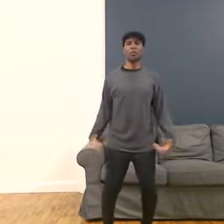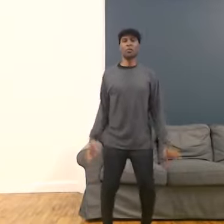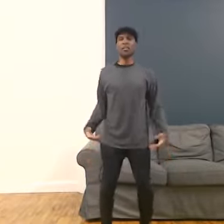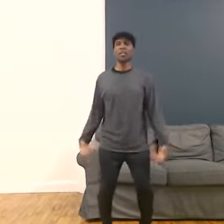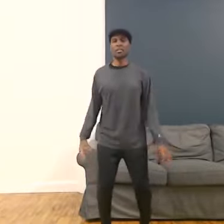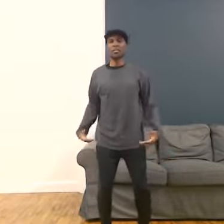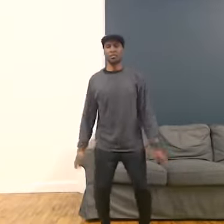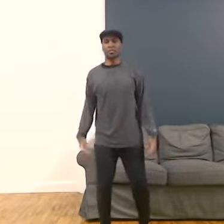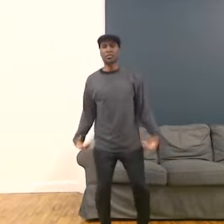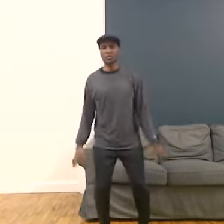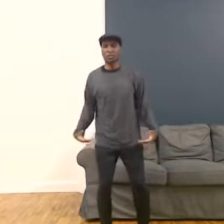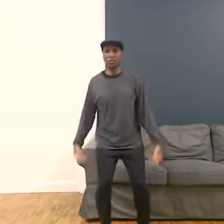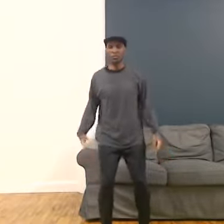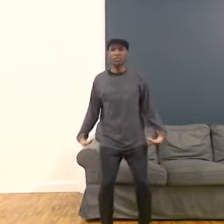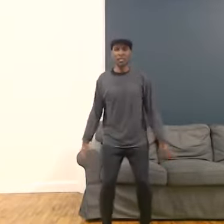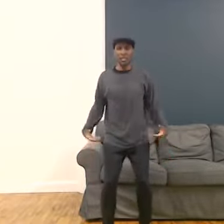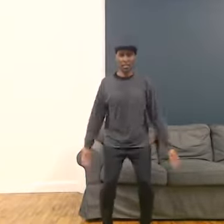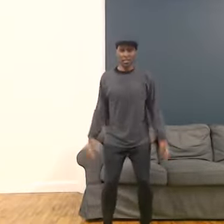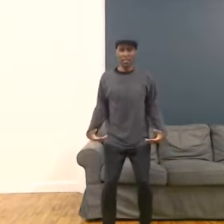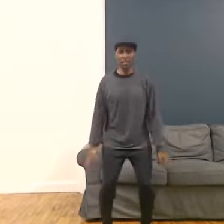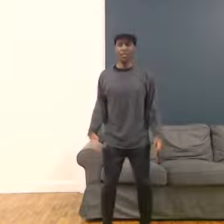Alright, let's do number two. Inhale.